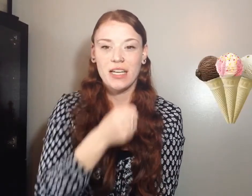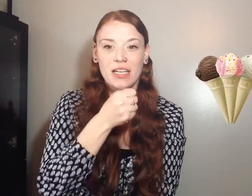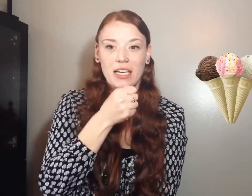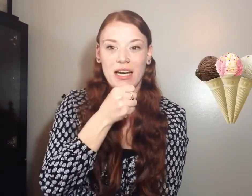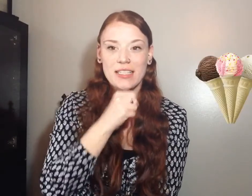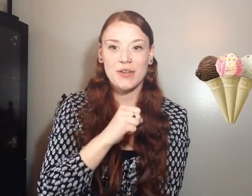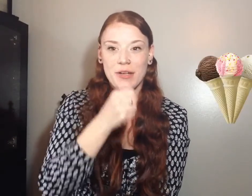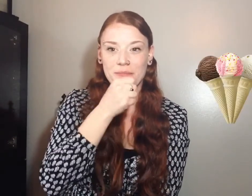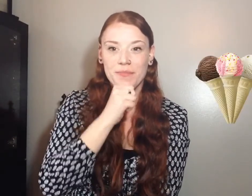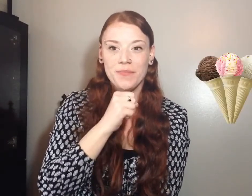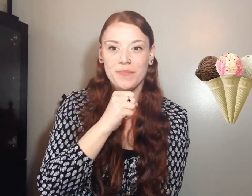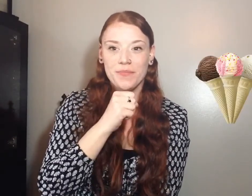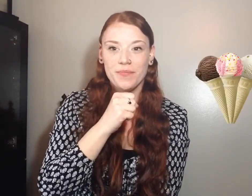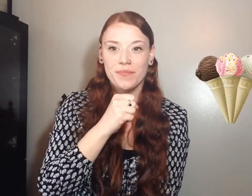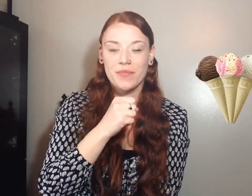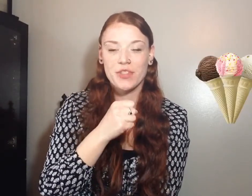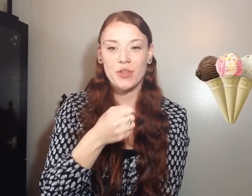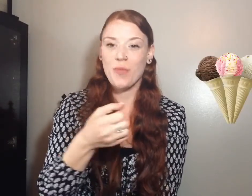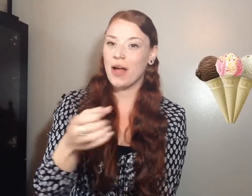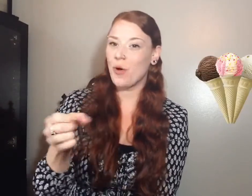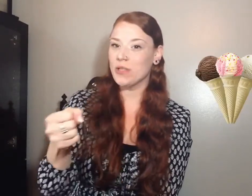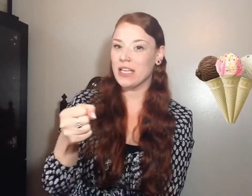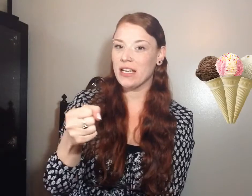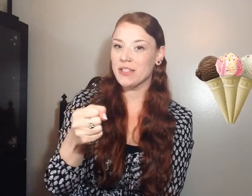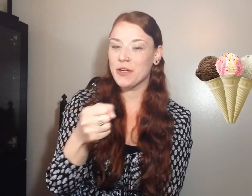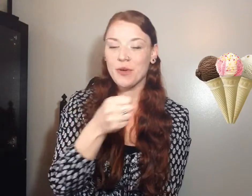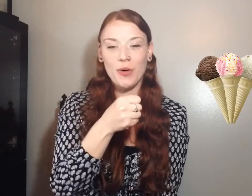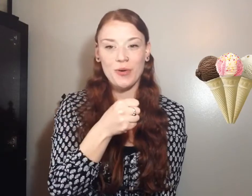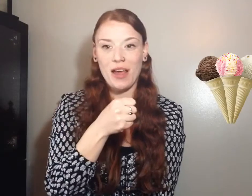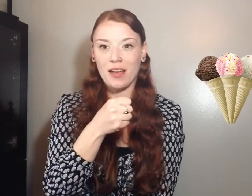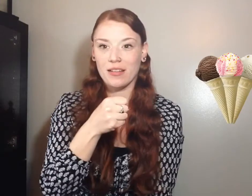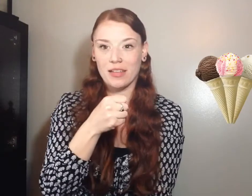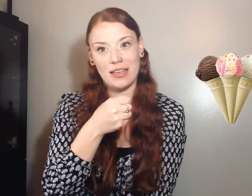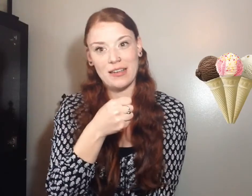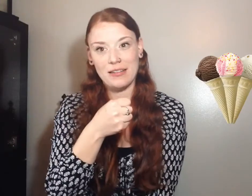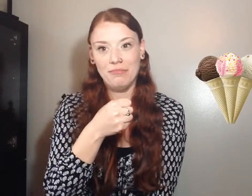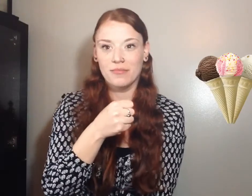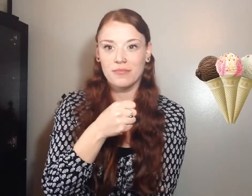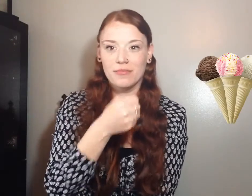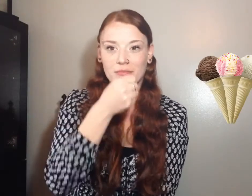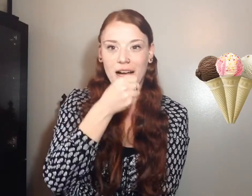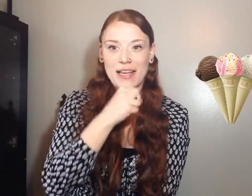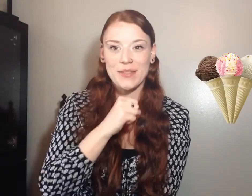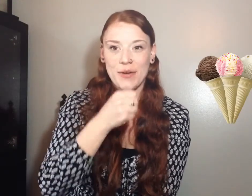Ice cream. So you mime holding an ice cream cone and licking it. Ice cream.